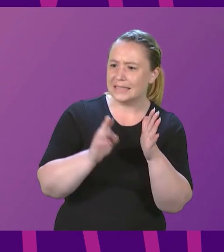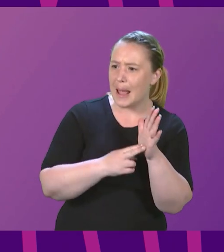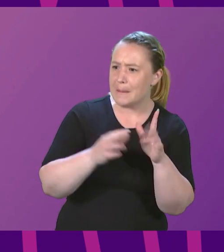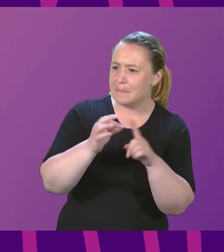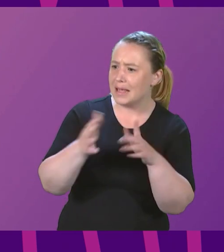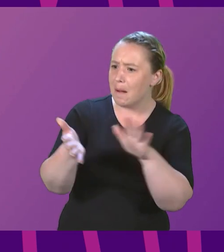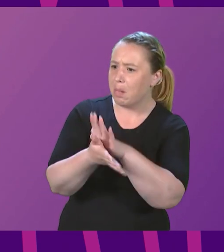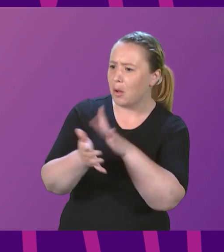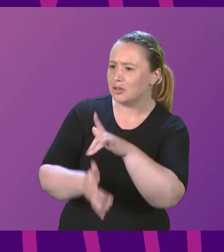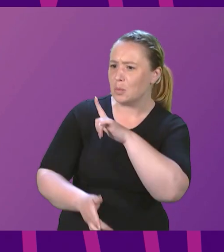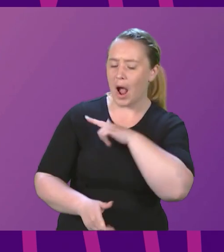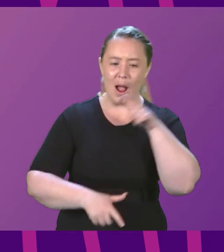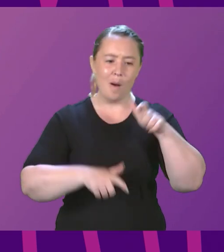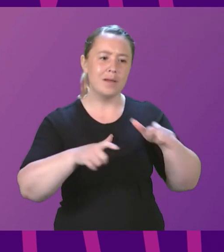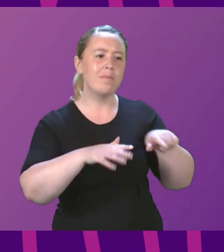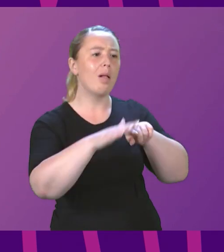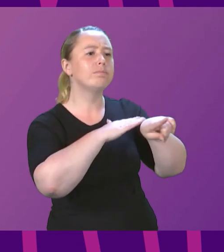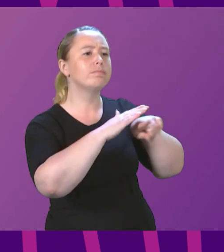speaking.